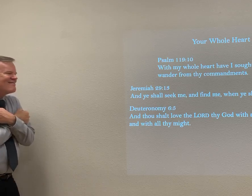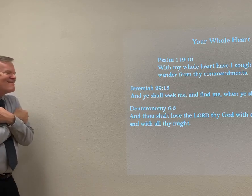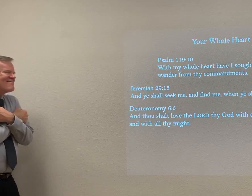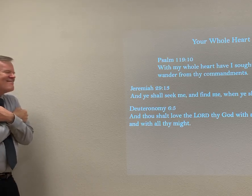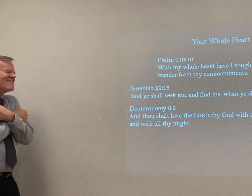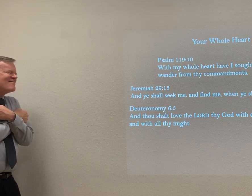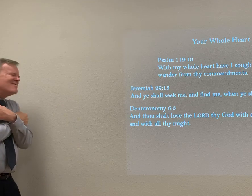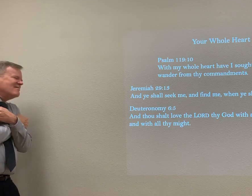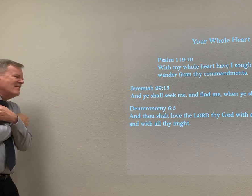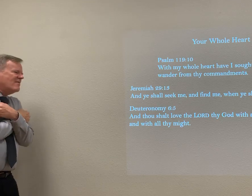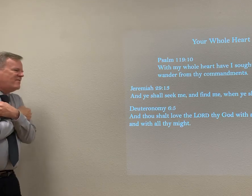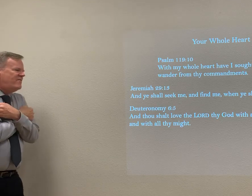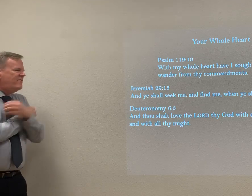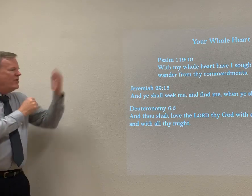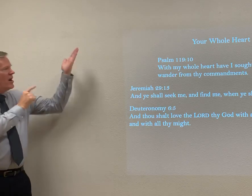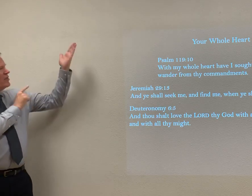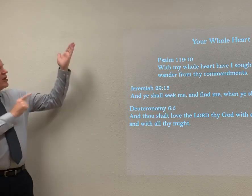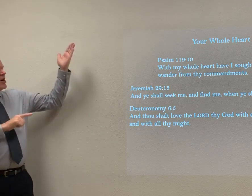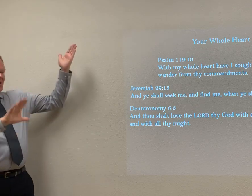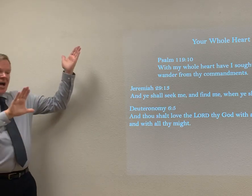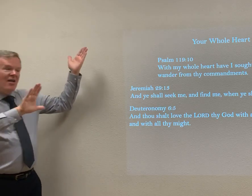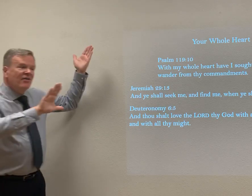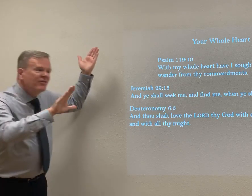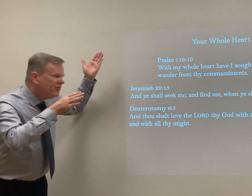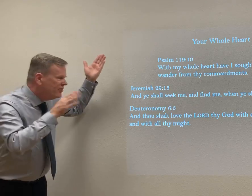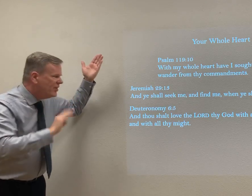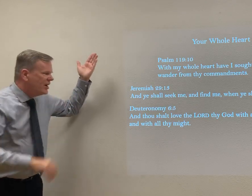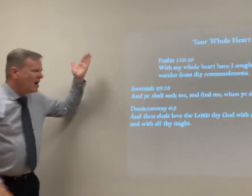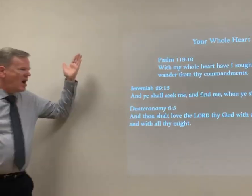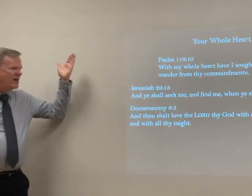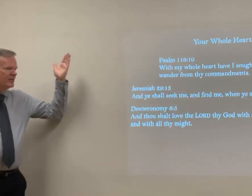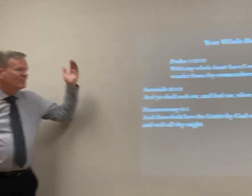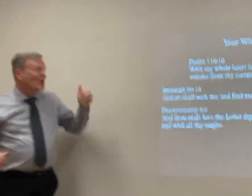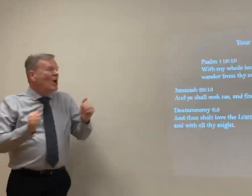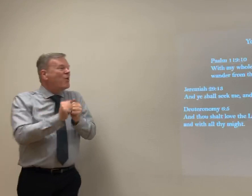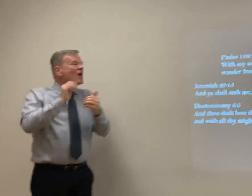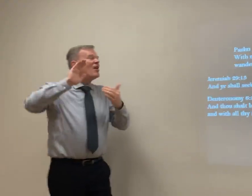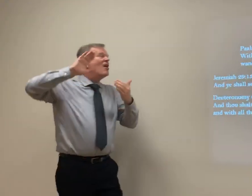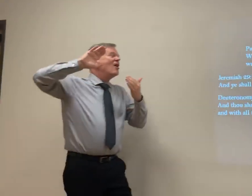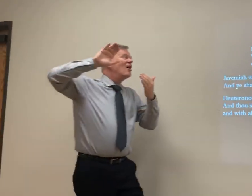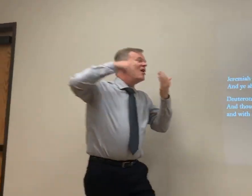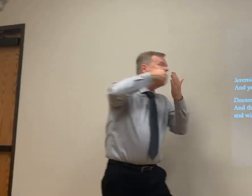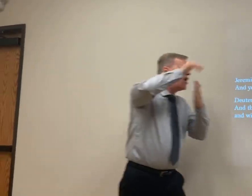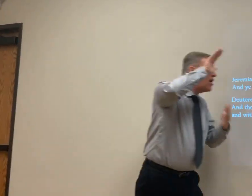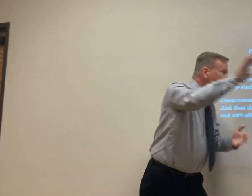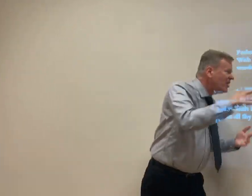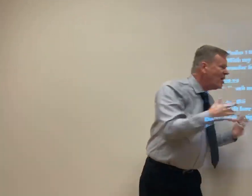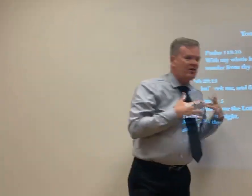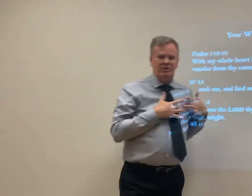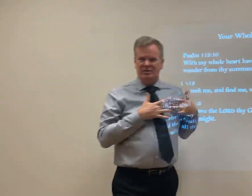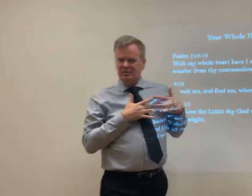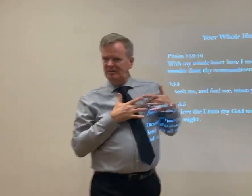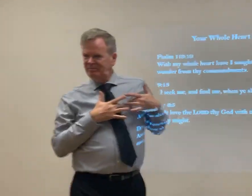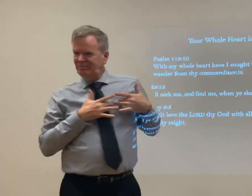love the Lord thy God. With all thine heart.